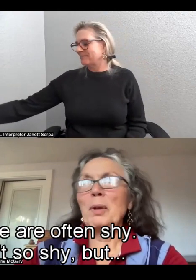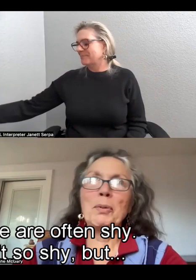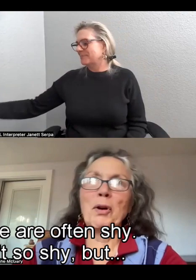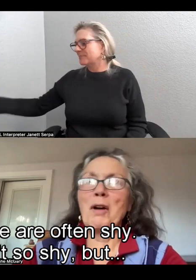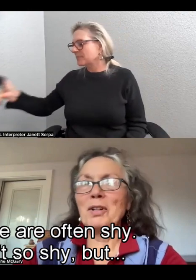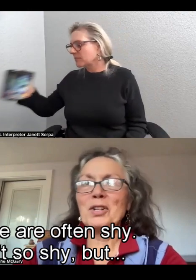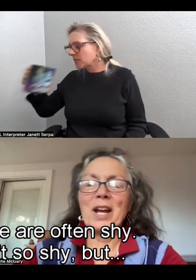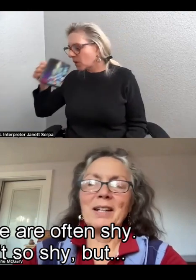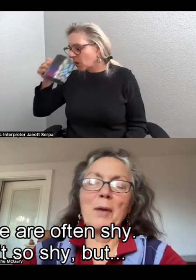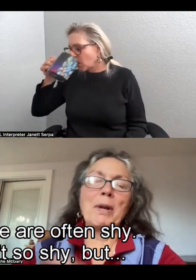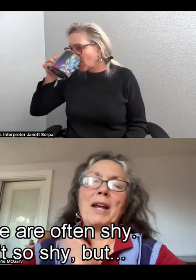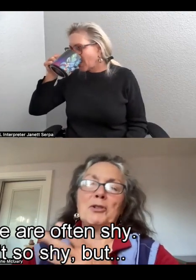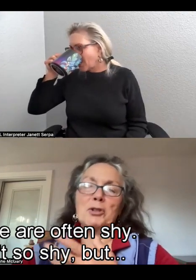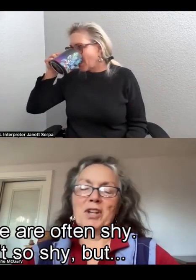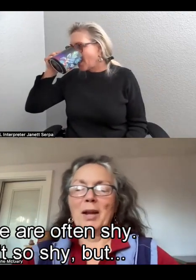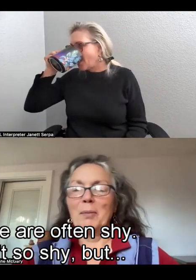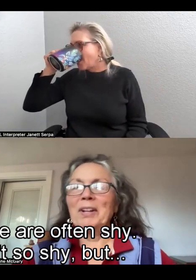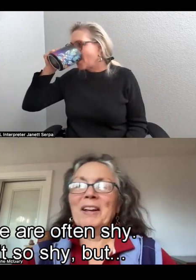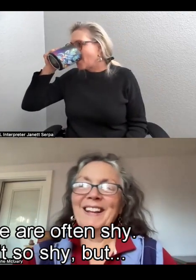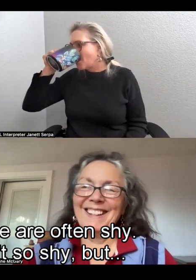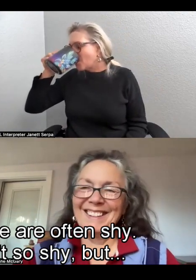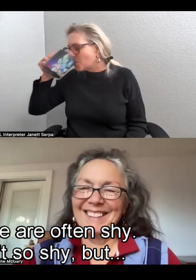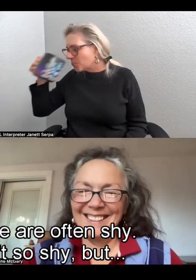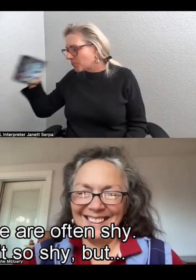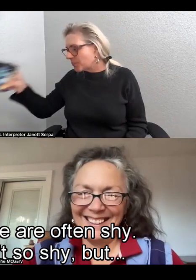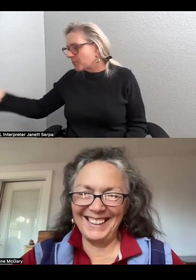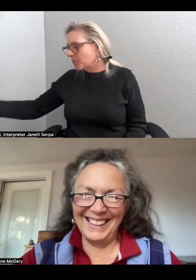I know people are often shy. Tom and I aren't so shy.